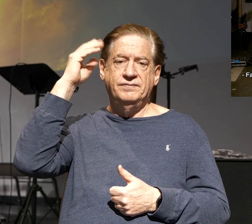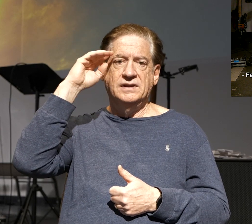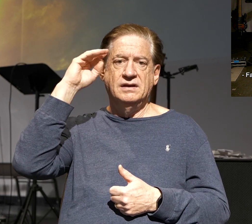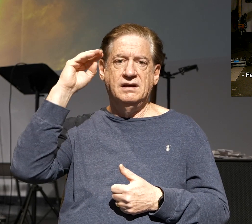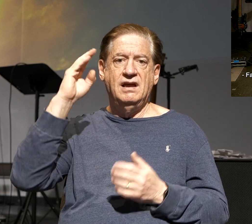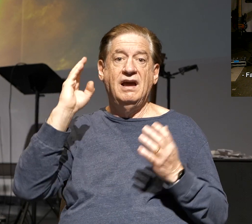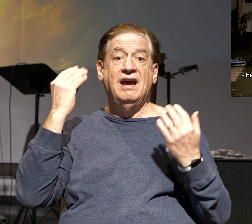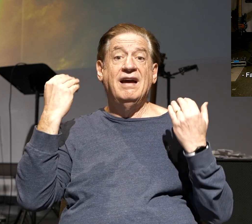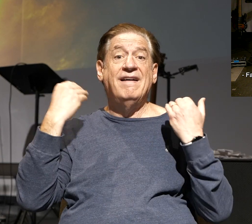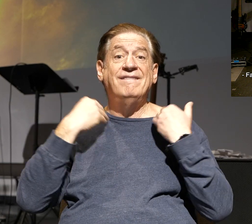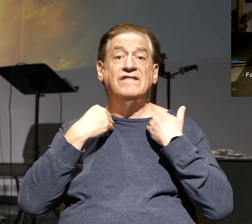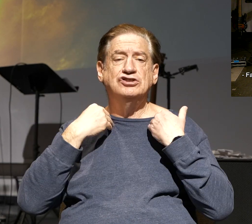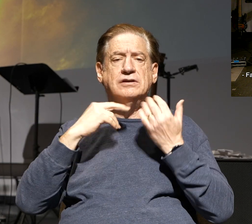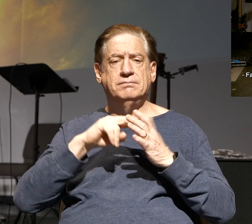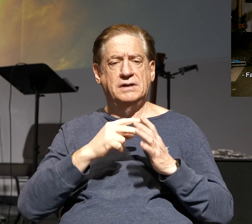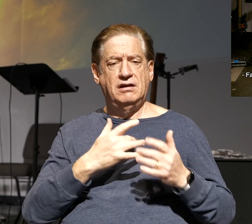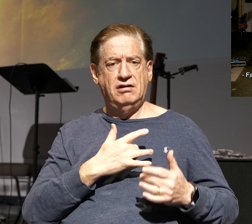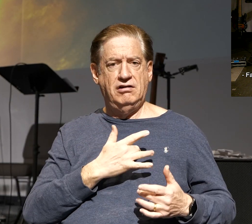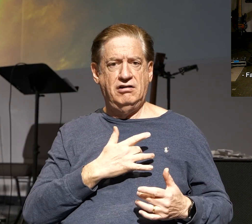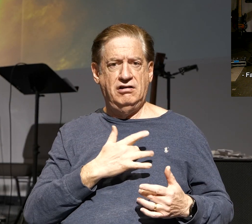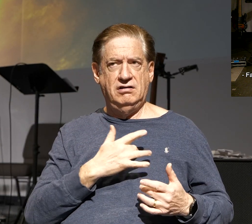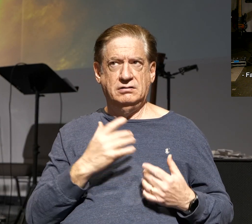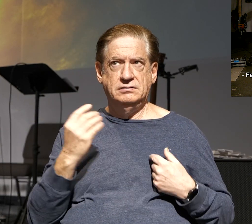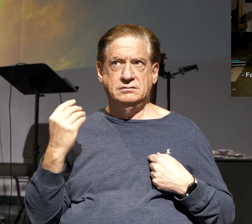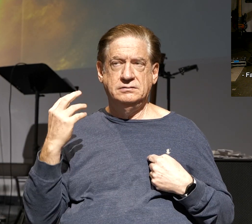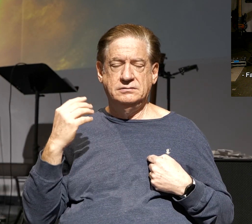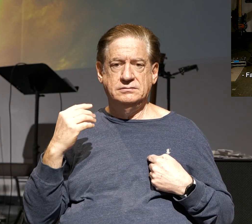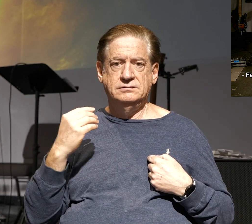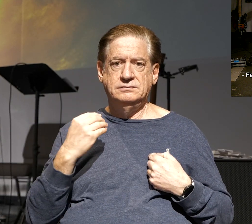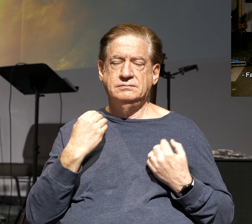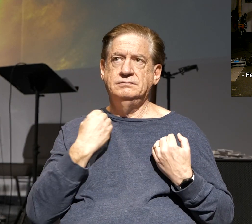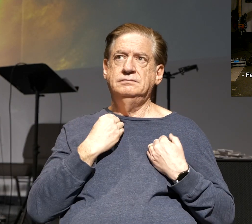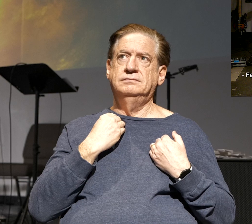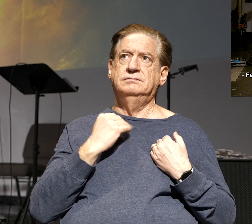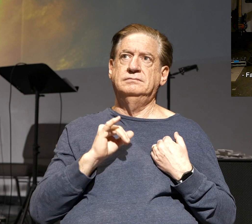Conviction, that's your heart, and then commitment, that's your hands.